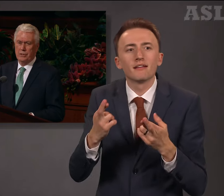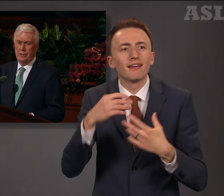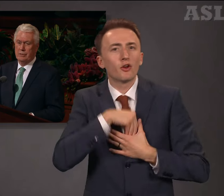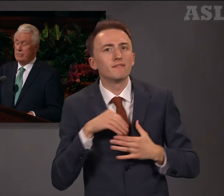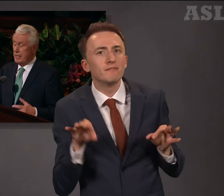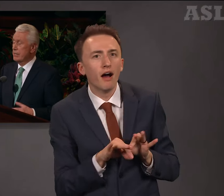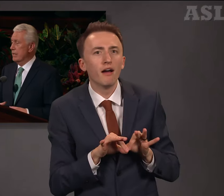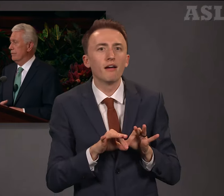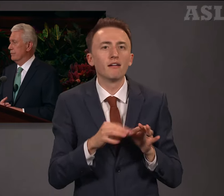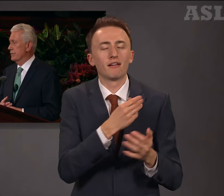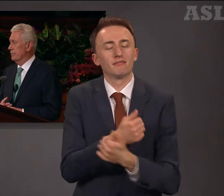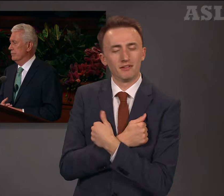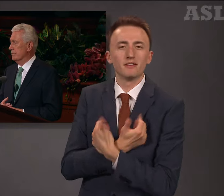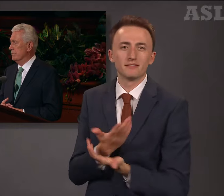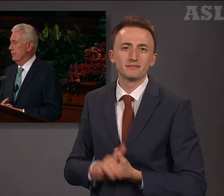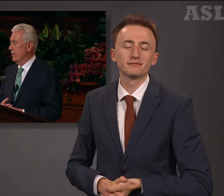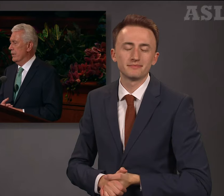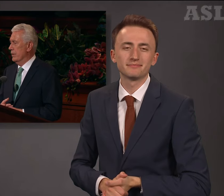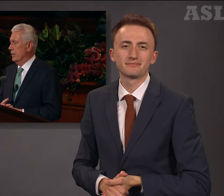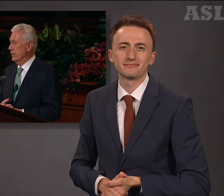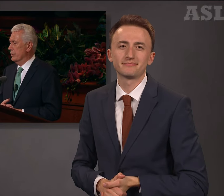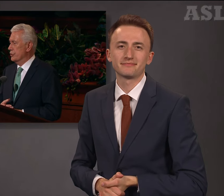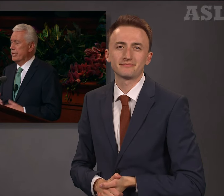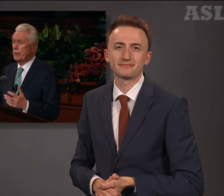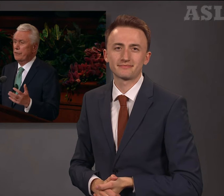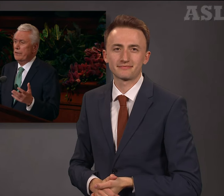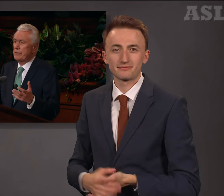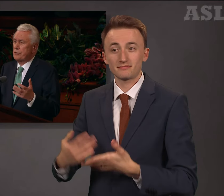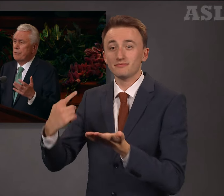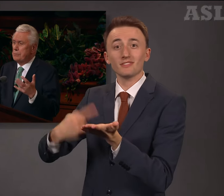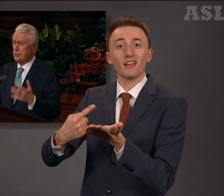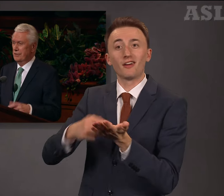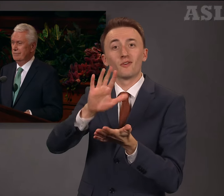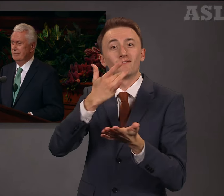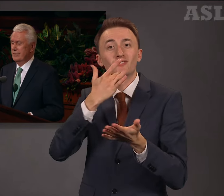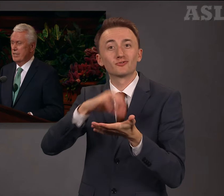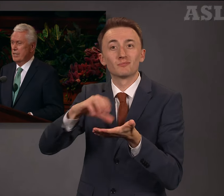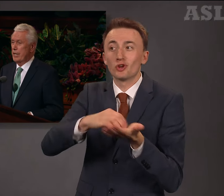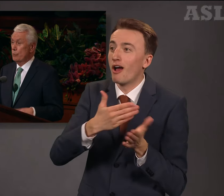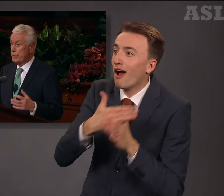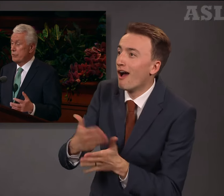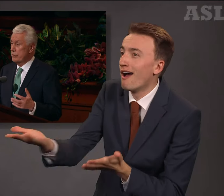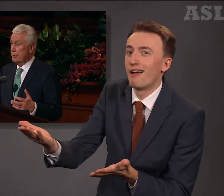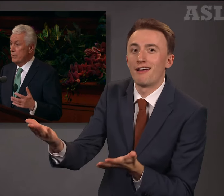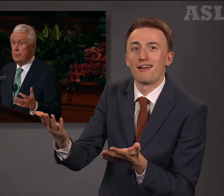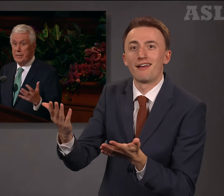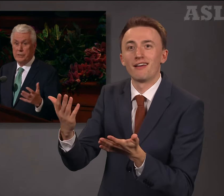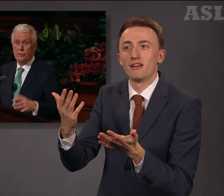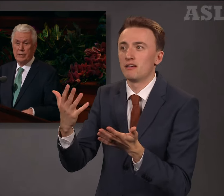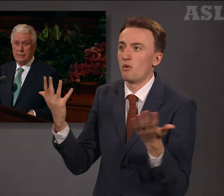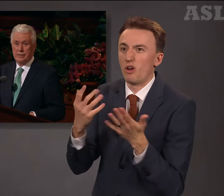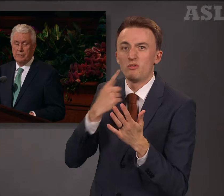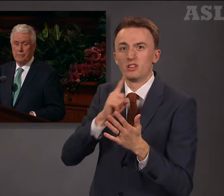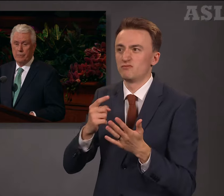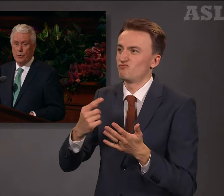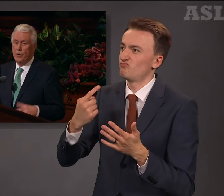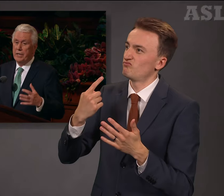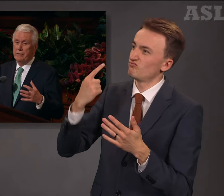and loved, sharing a favorite scripture and what it really means to us, or even